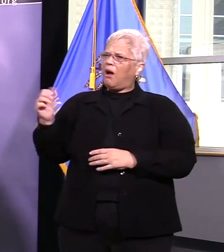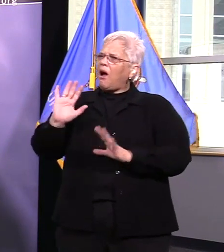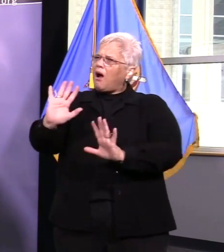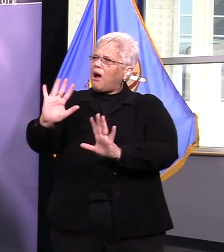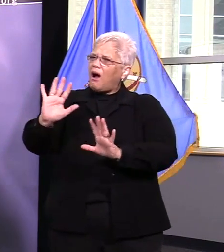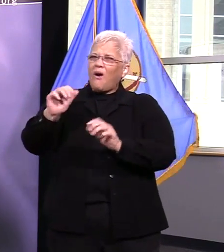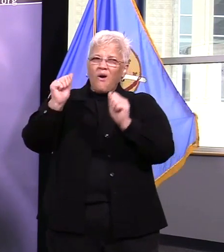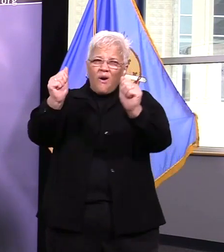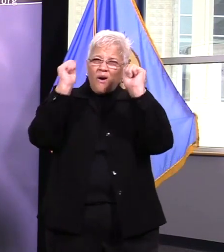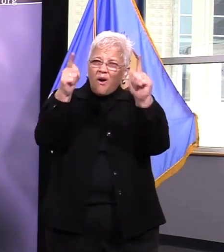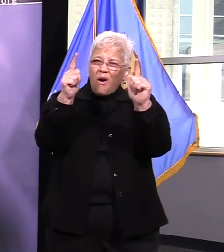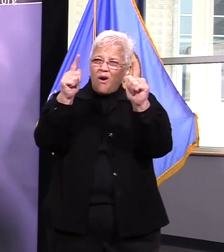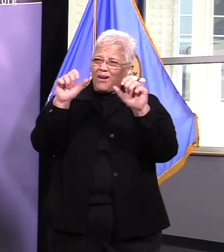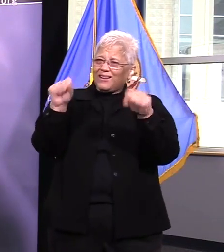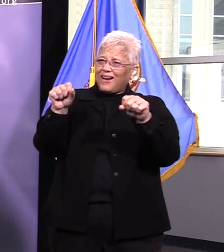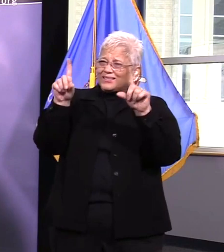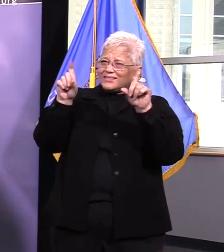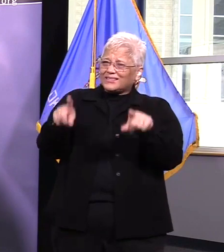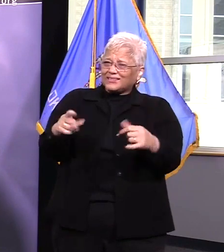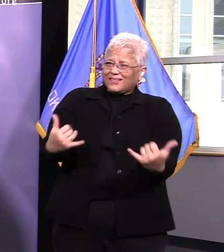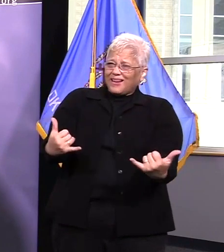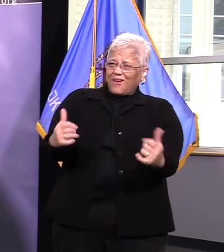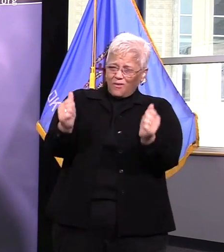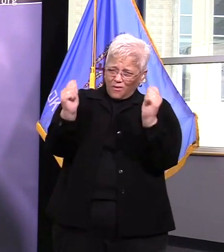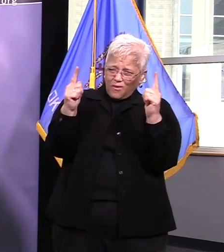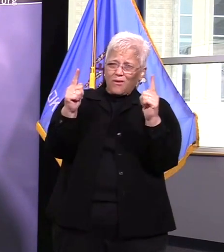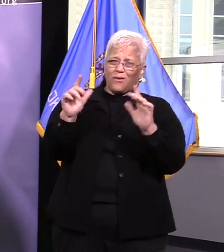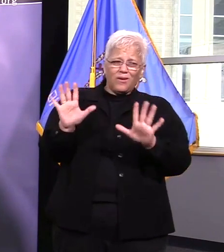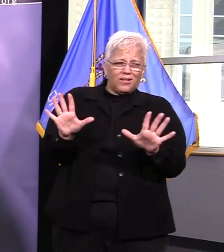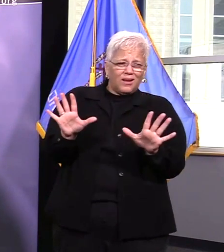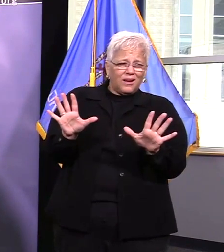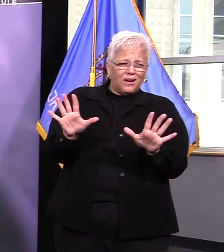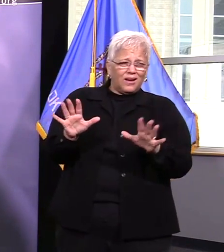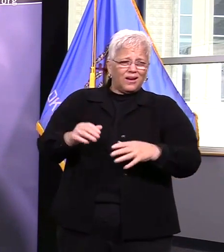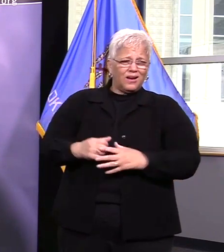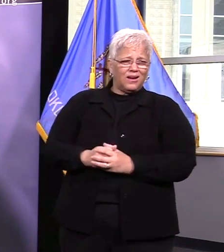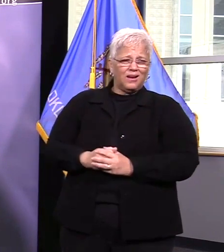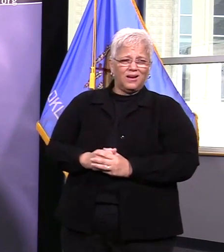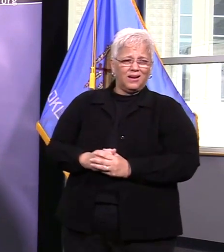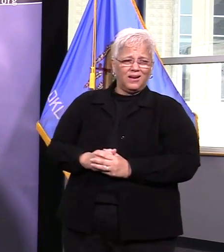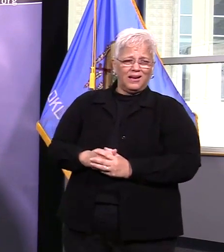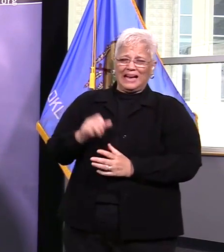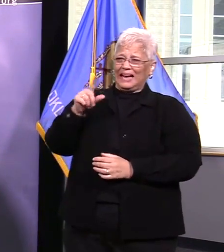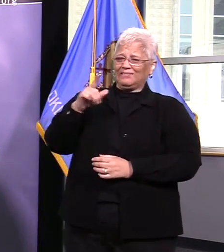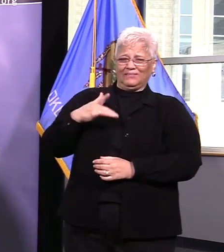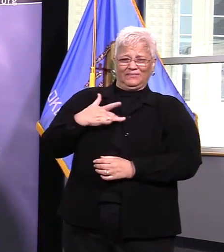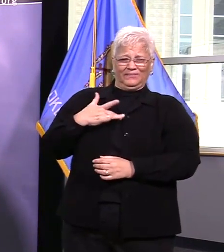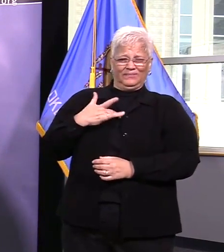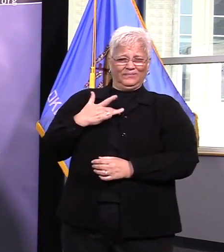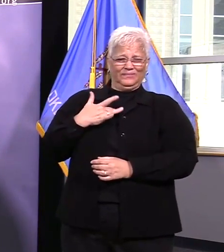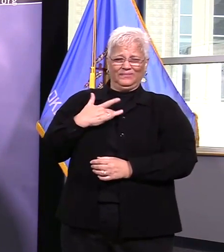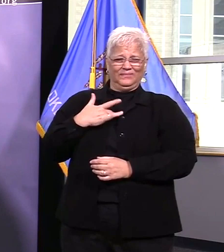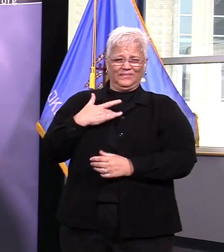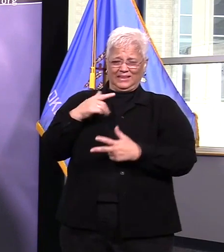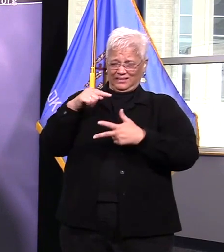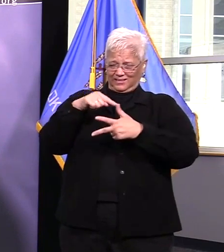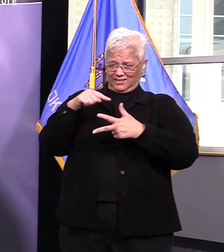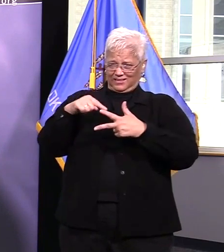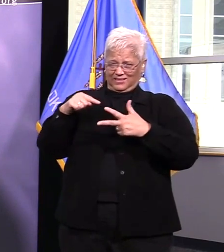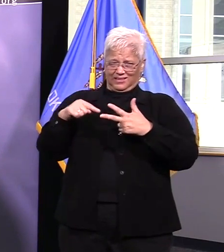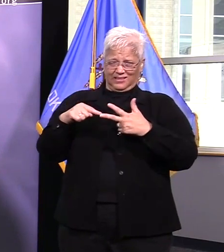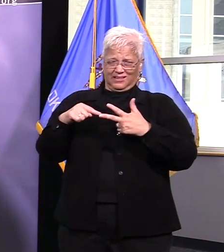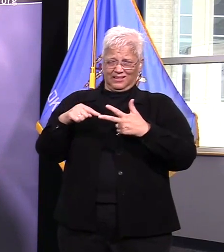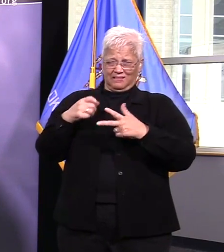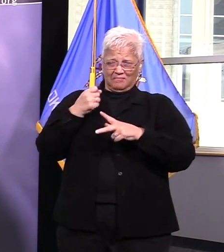to get a test before you show symptoms really doesn't tell us the information we need to know i mean you could be incubating not showing